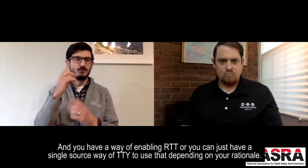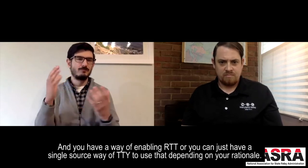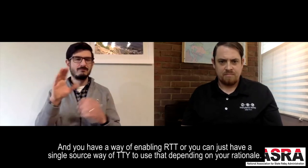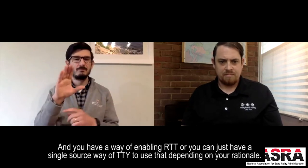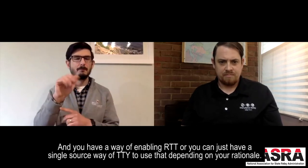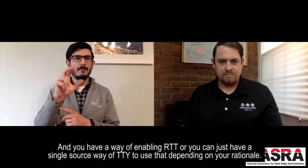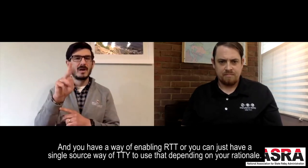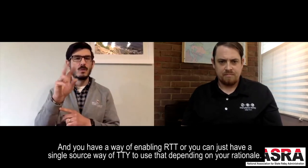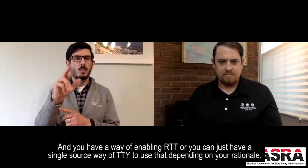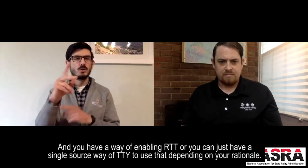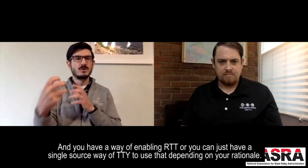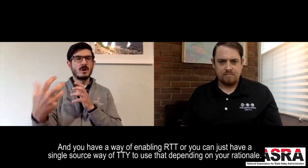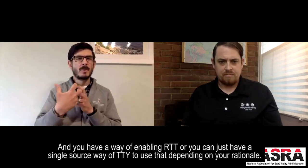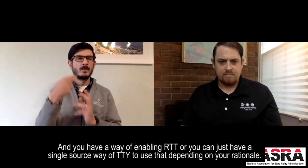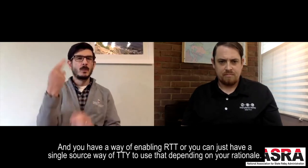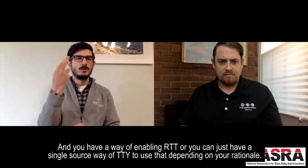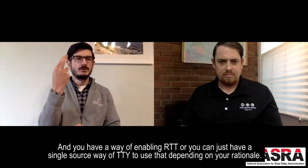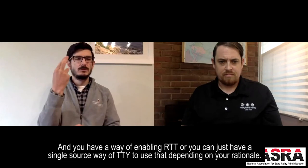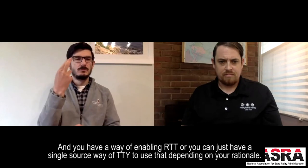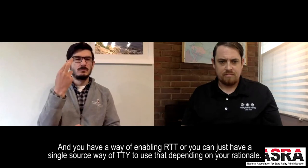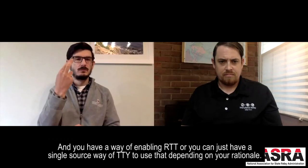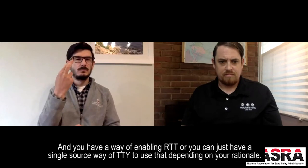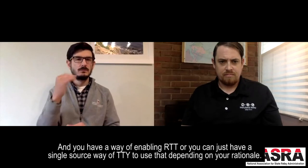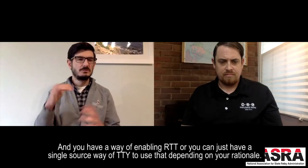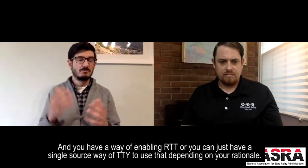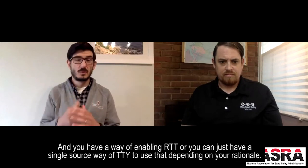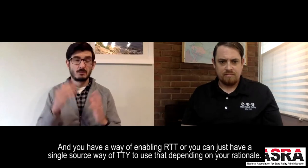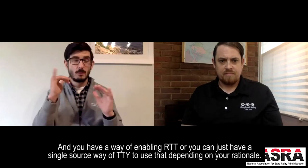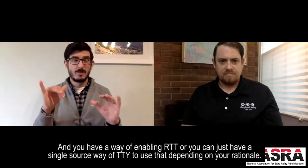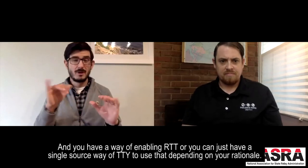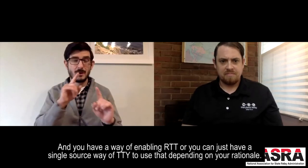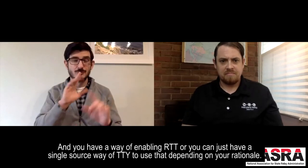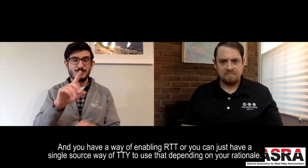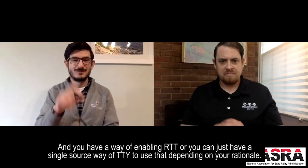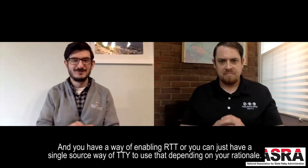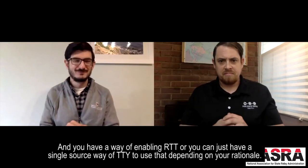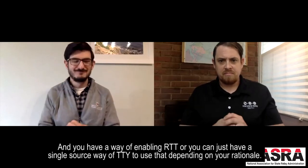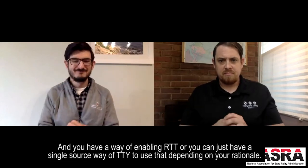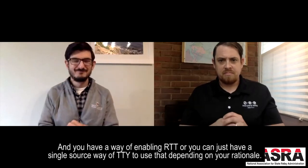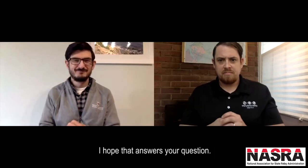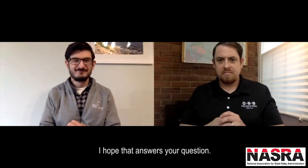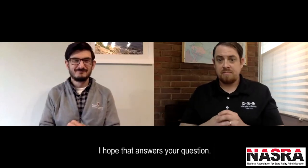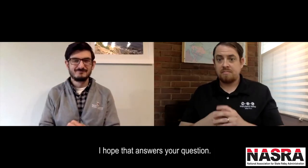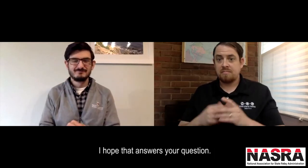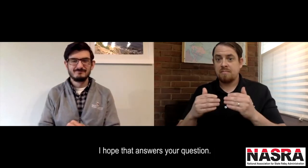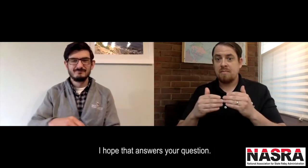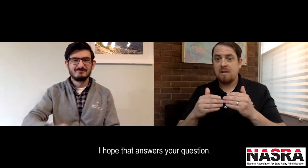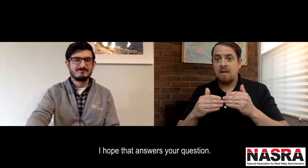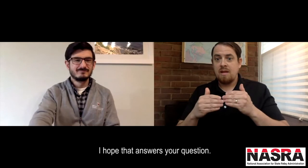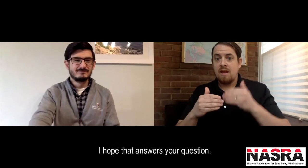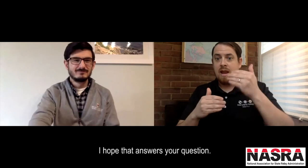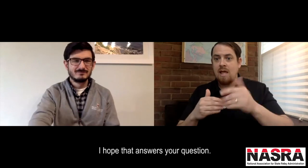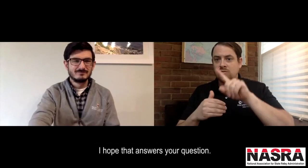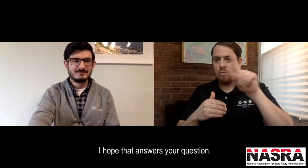a sort of single source way of TTY to use that, depending on your rationale. I hope that answers your